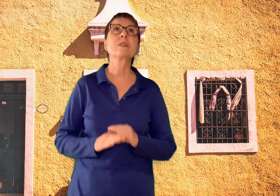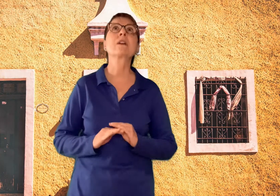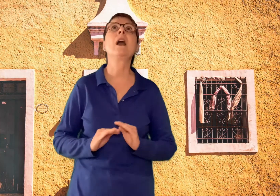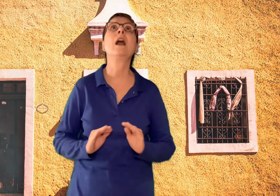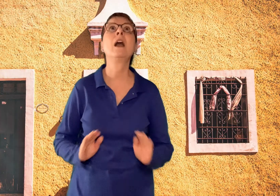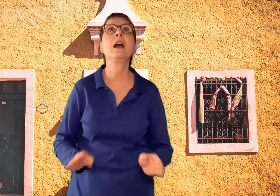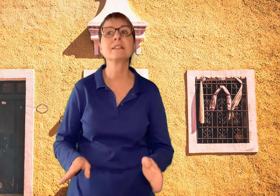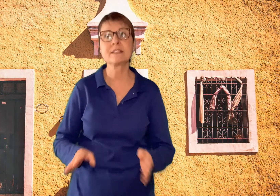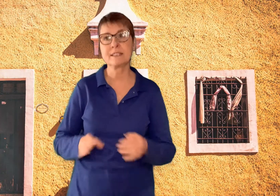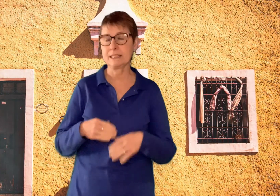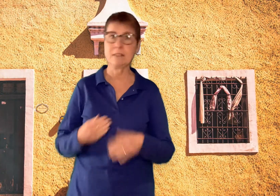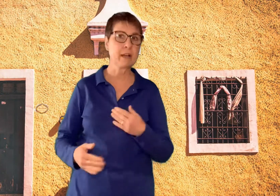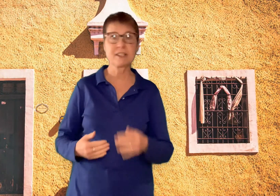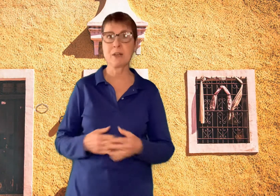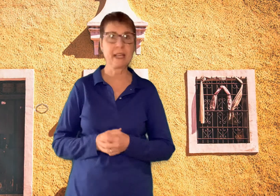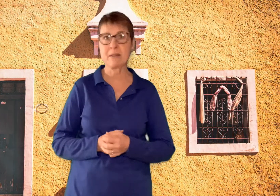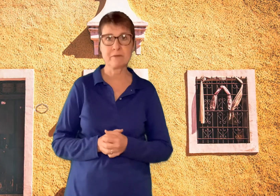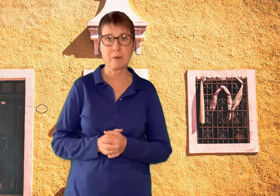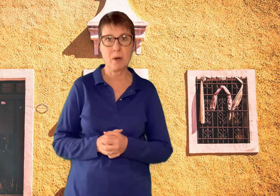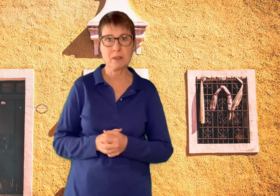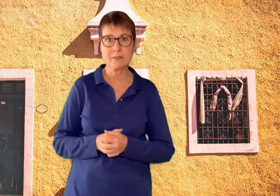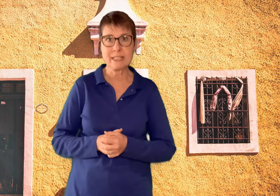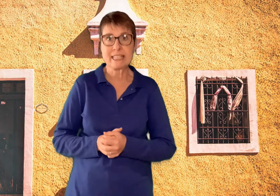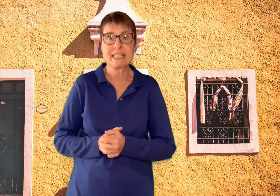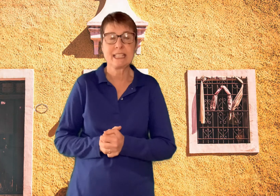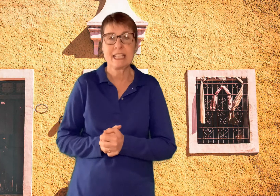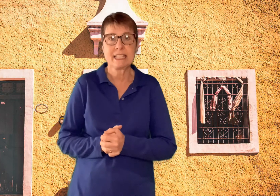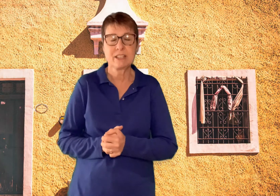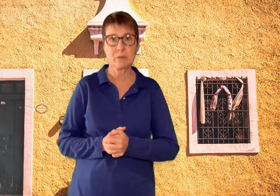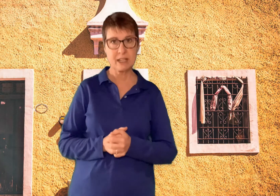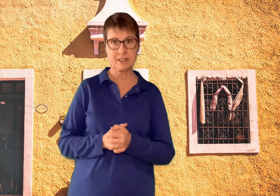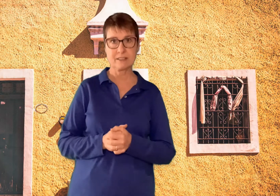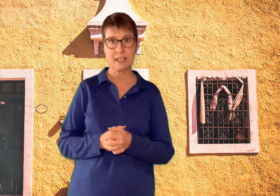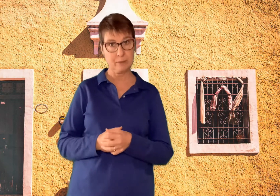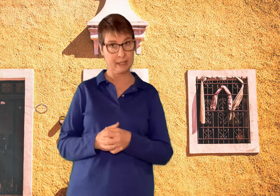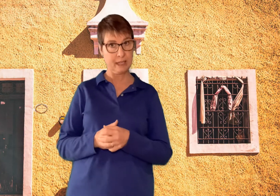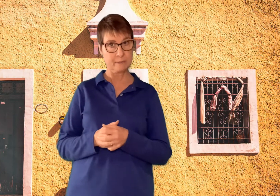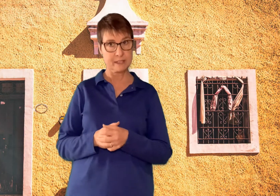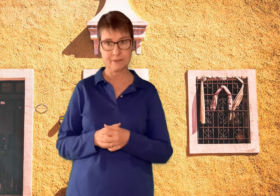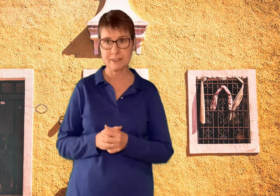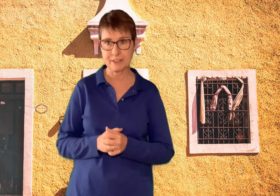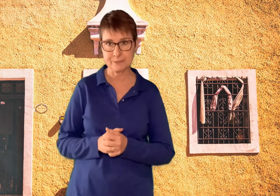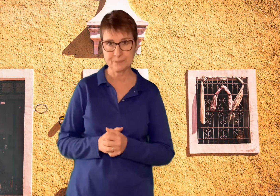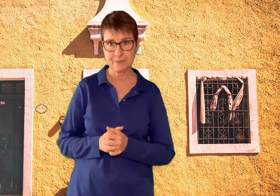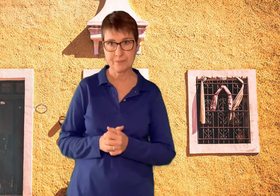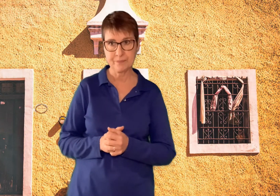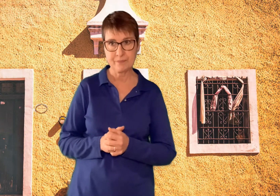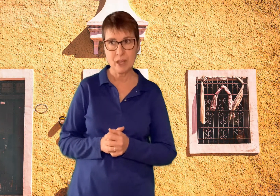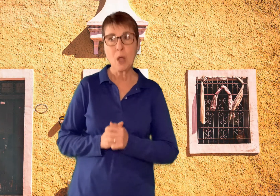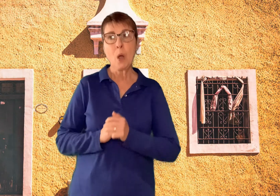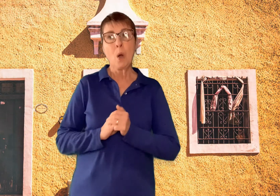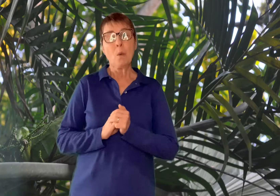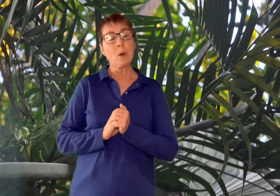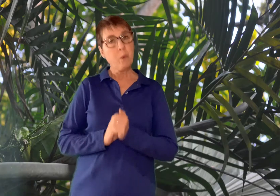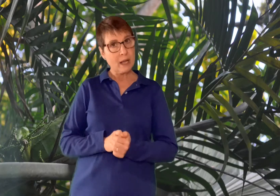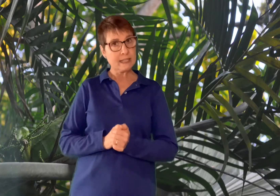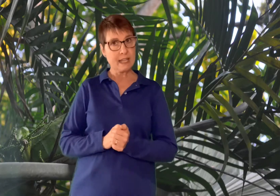constantly rescuing him from all of these sticky situations that he would get himself into. Well, one day